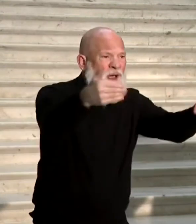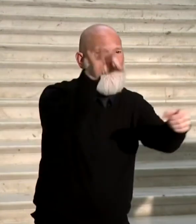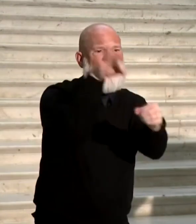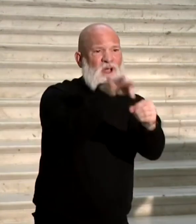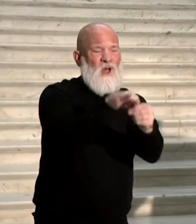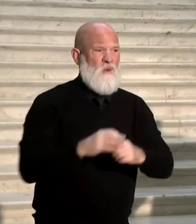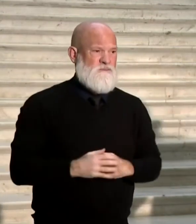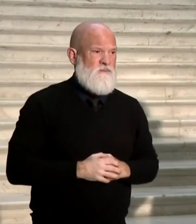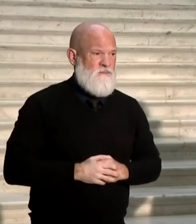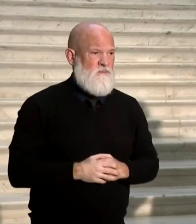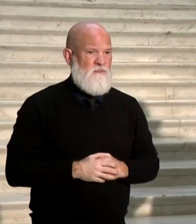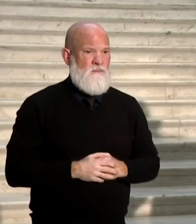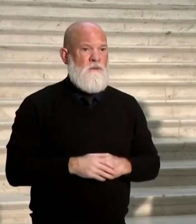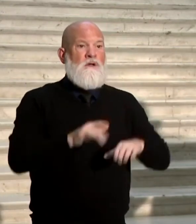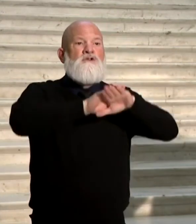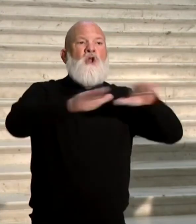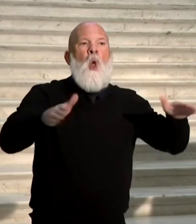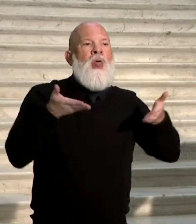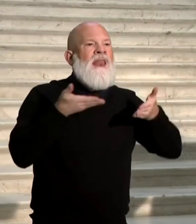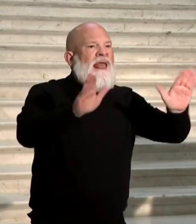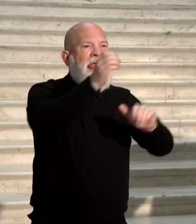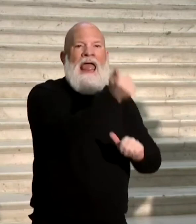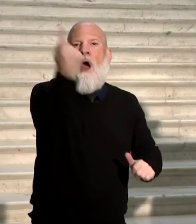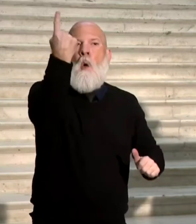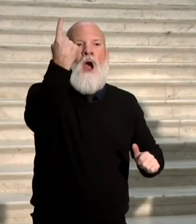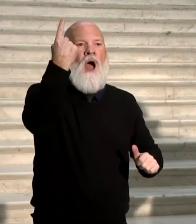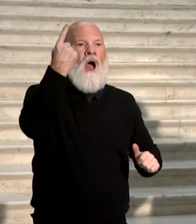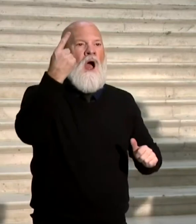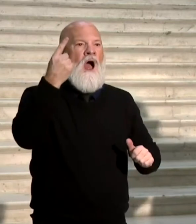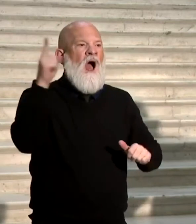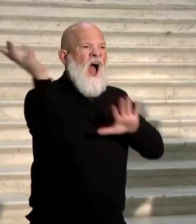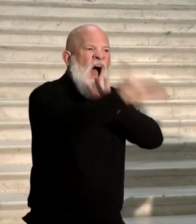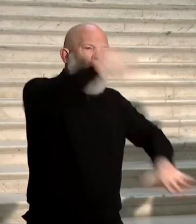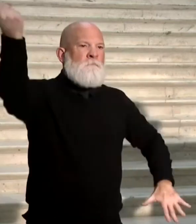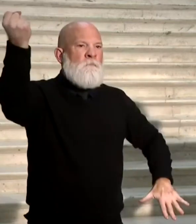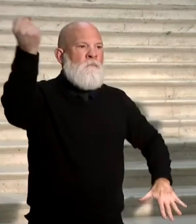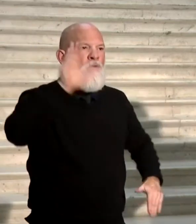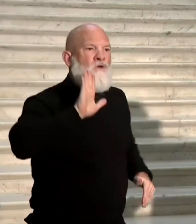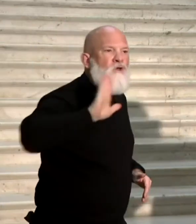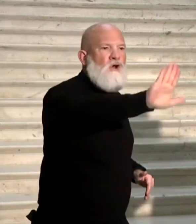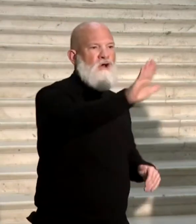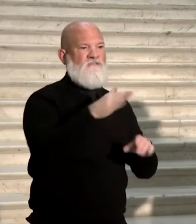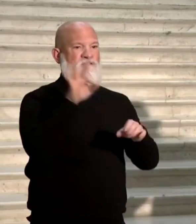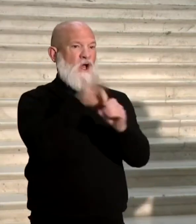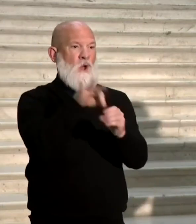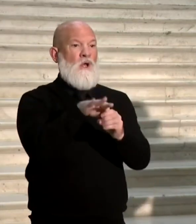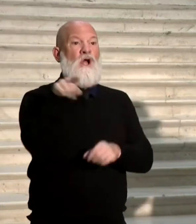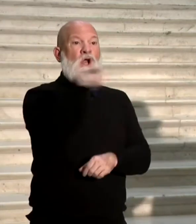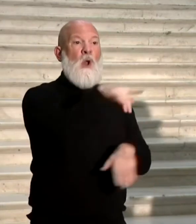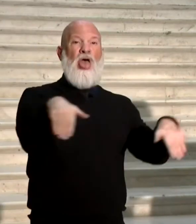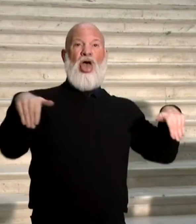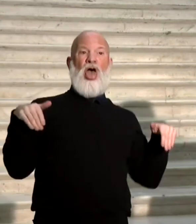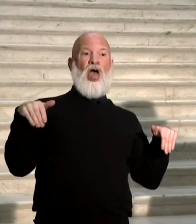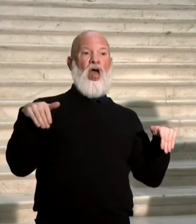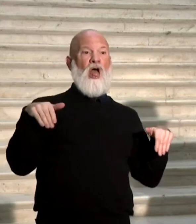Don't let anybody steal your vote that way. And that's what's happening. If you self-suppress, you're taking away